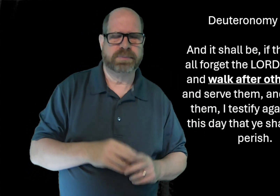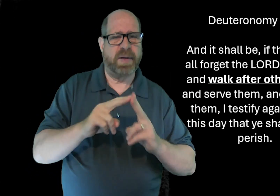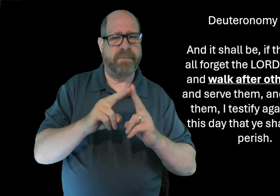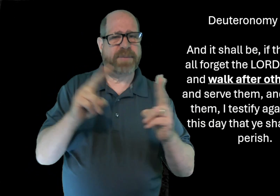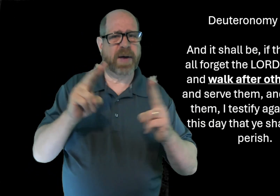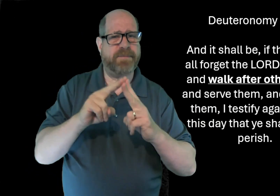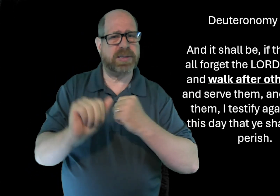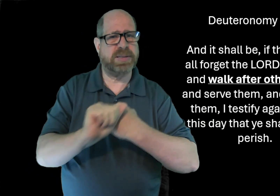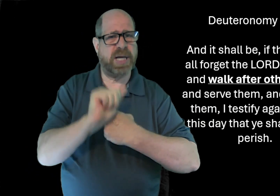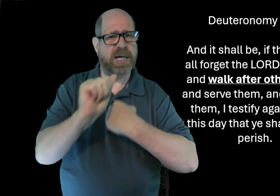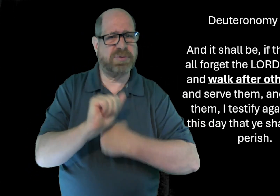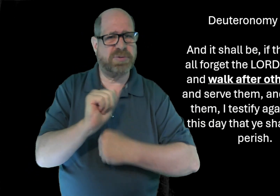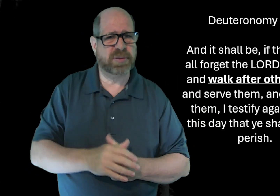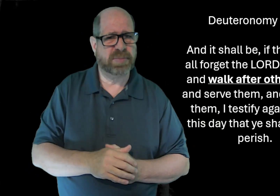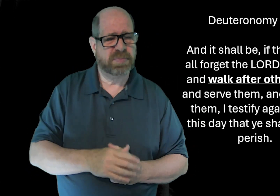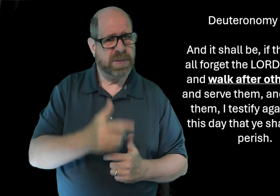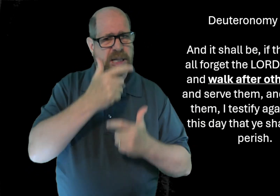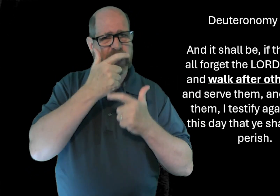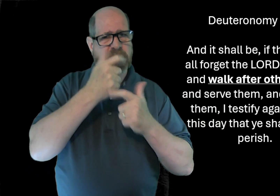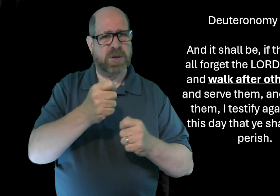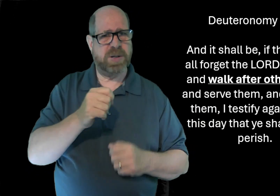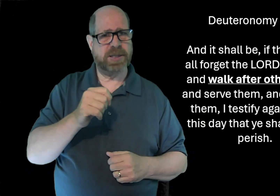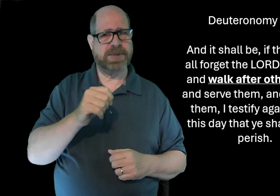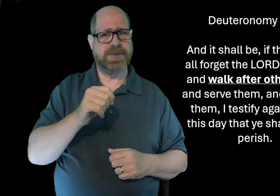We shouldn't push God out. It's very dangerous.